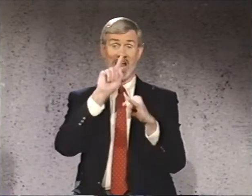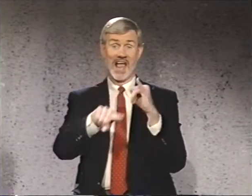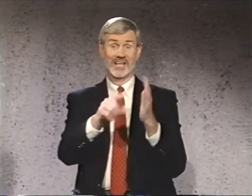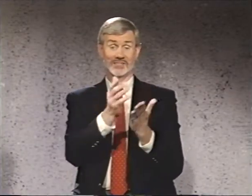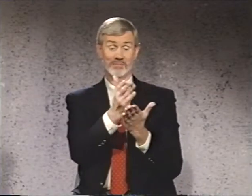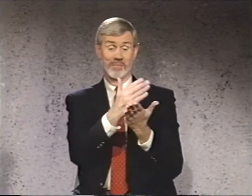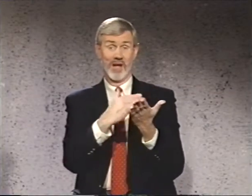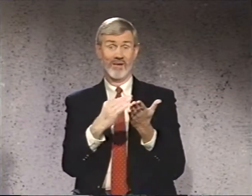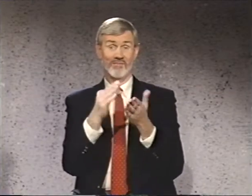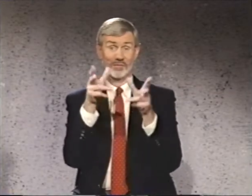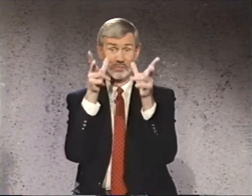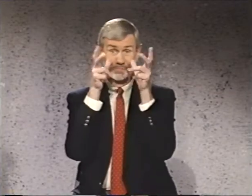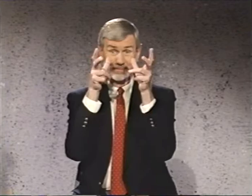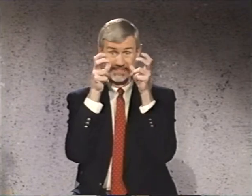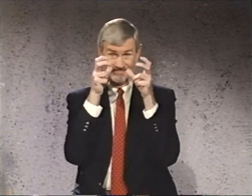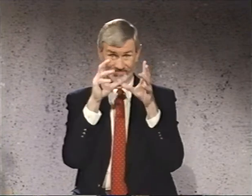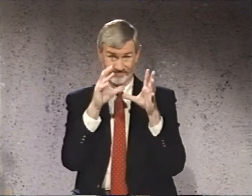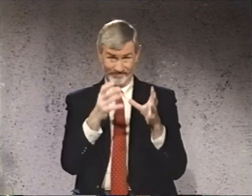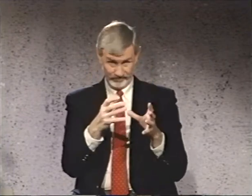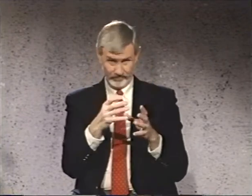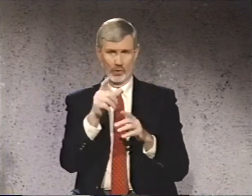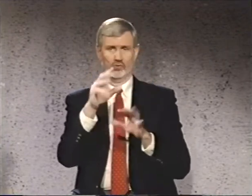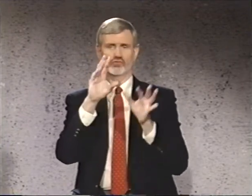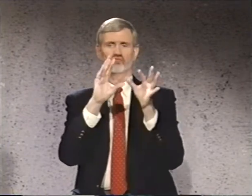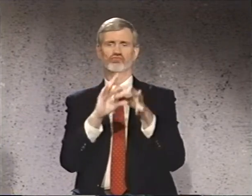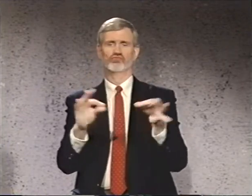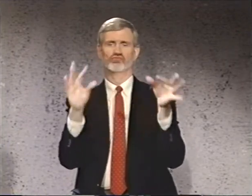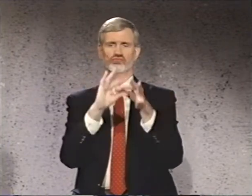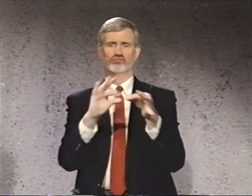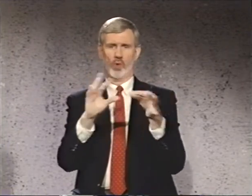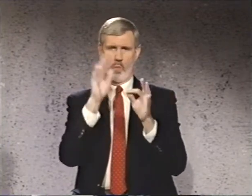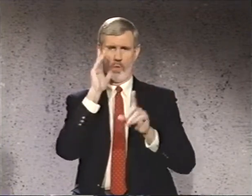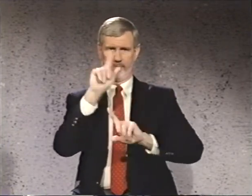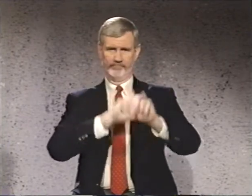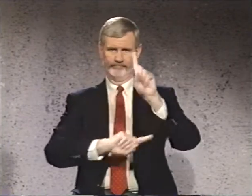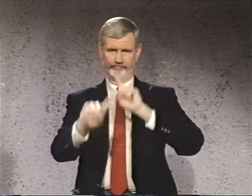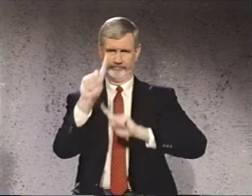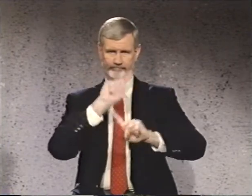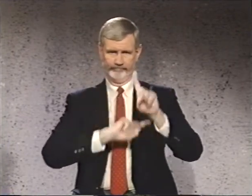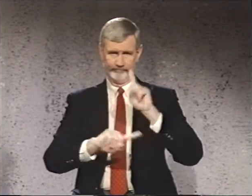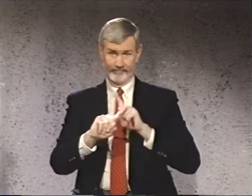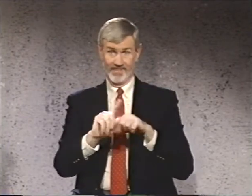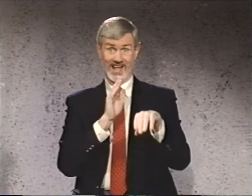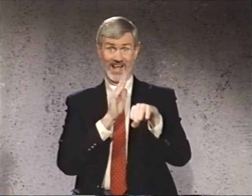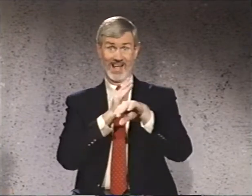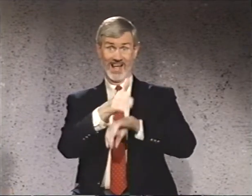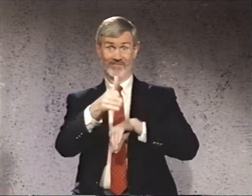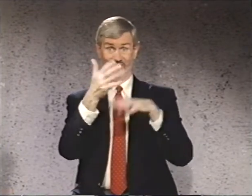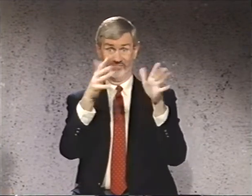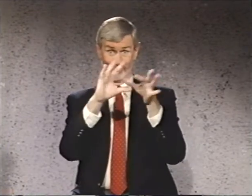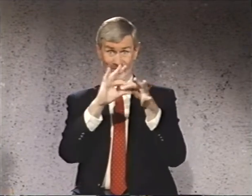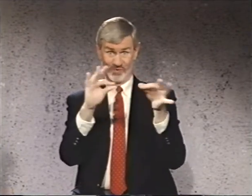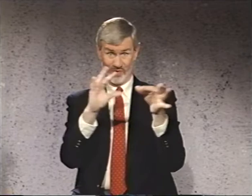The last part of the receptive portion, a story will be signed. After the story,